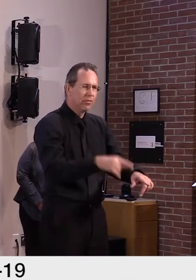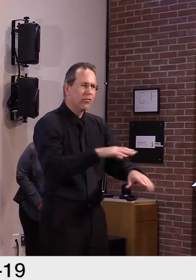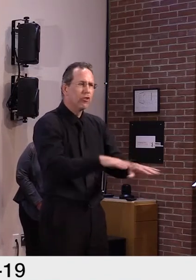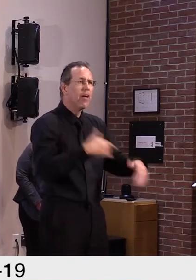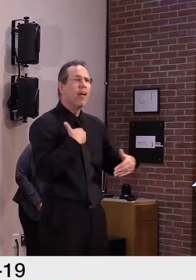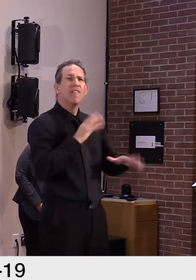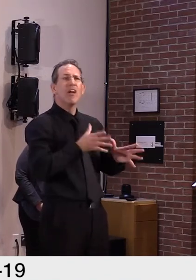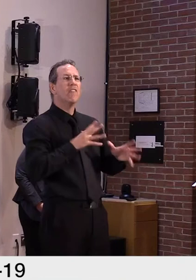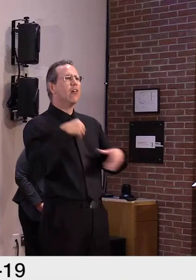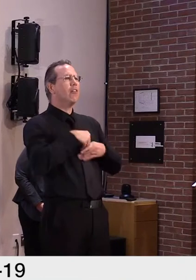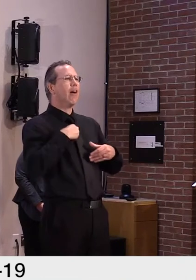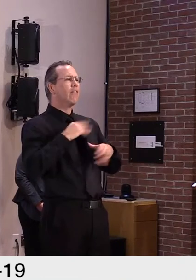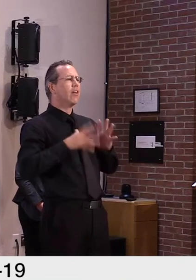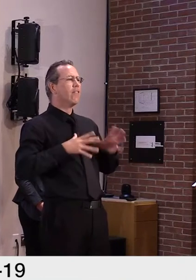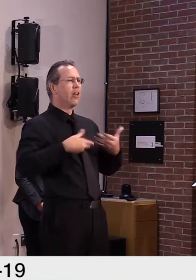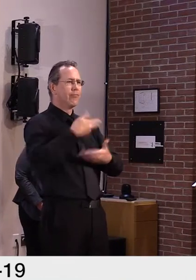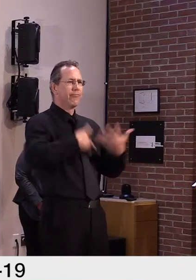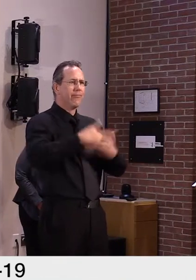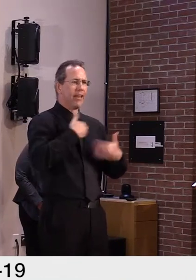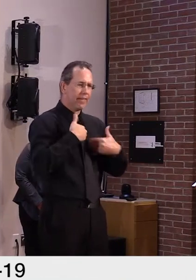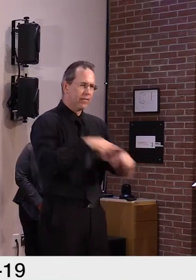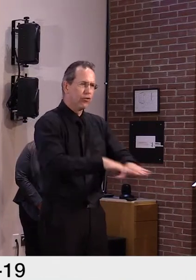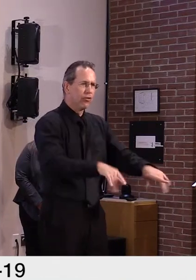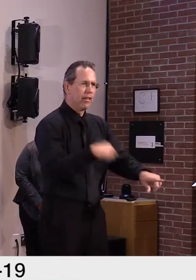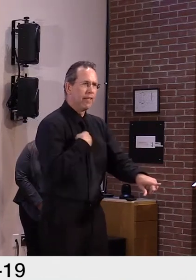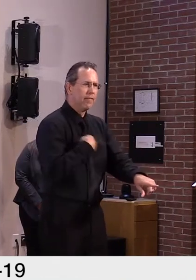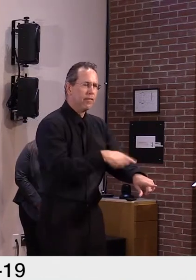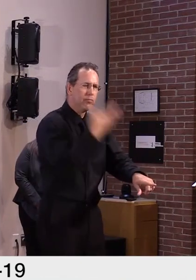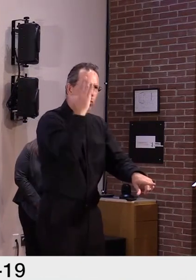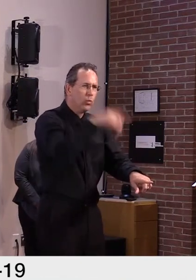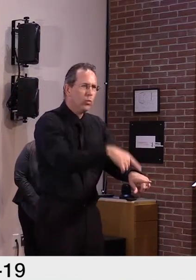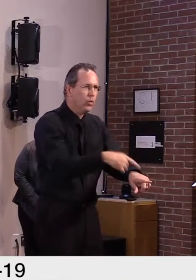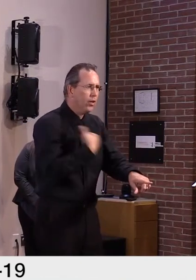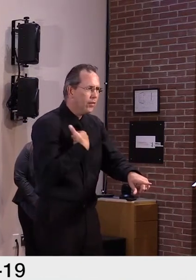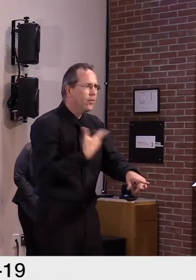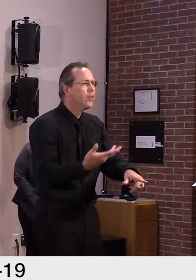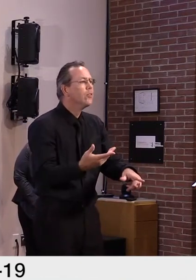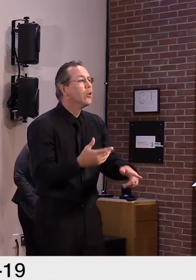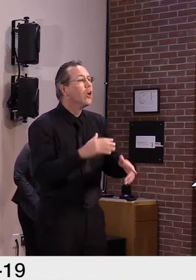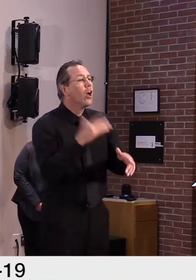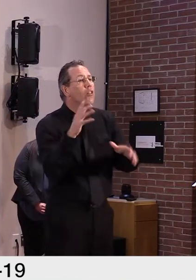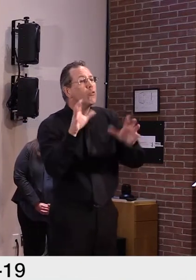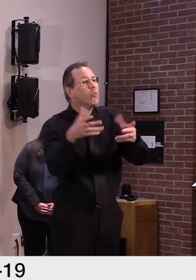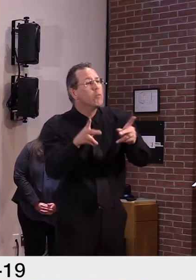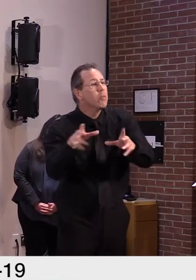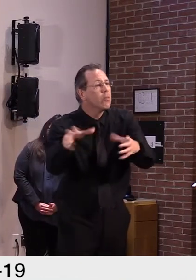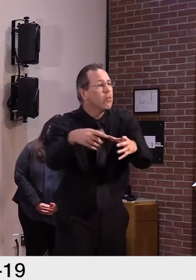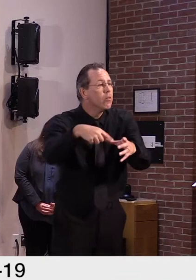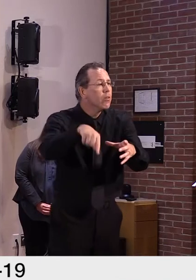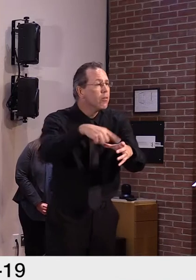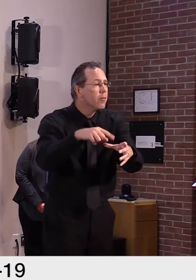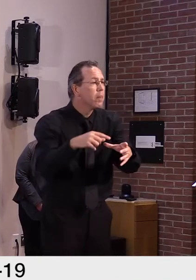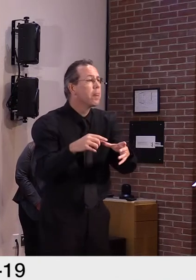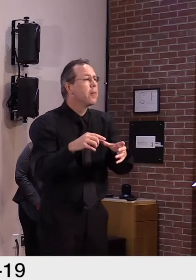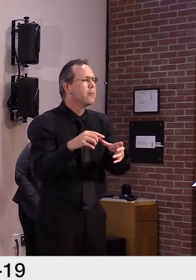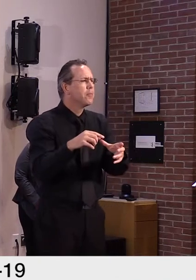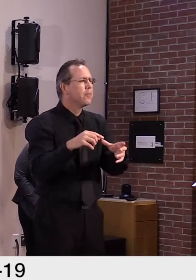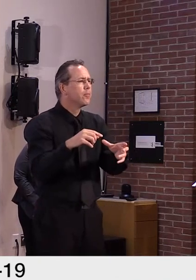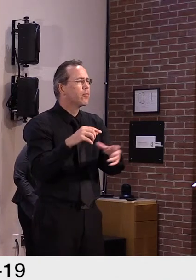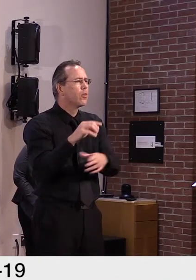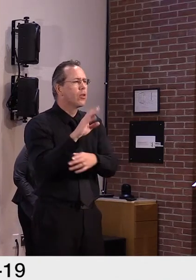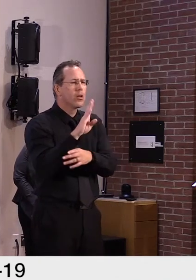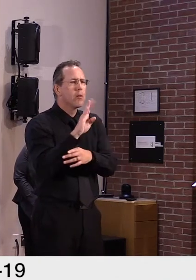think if you look at it in the grand picture, we only know who's symptomatic or not symptomatic if they've been